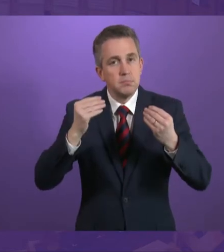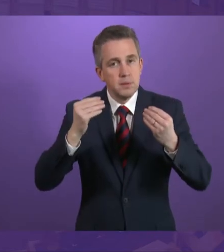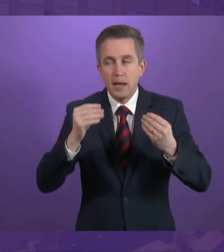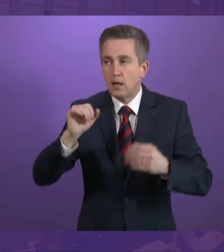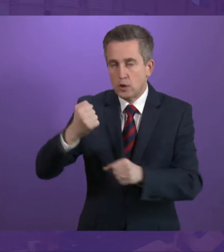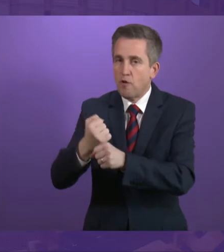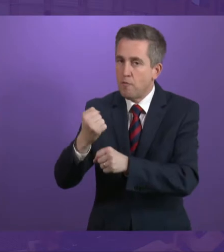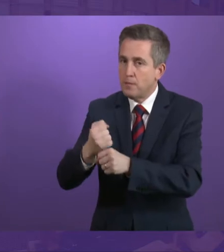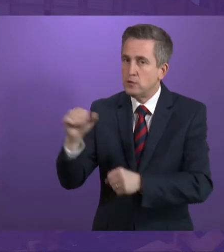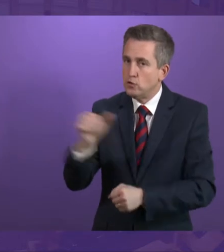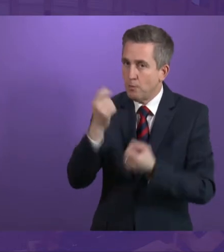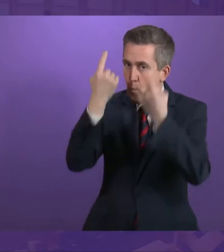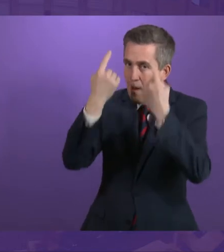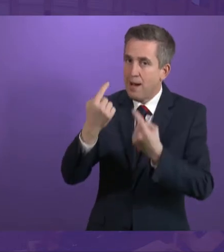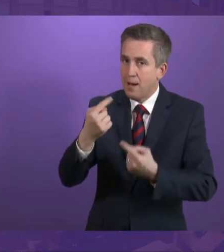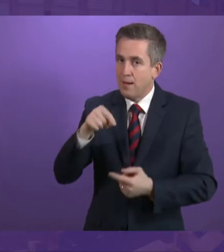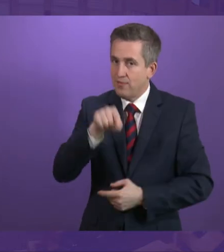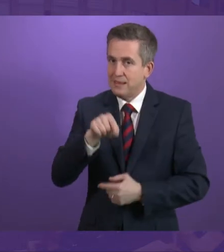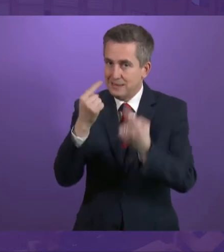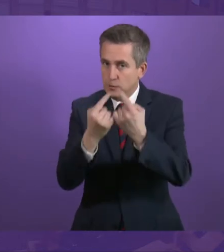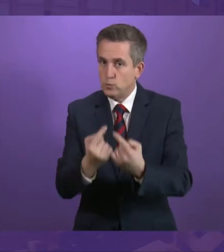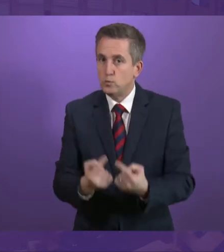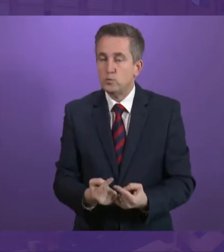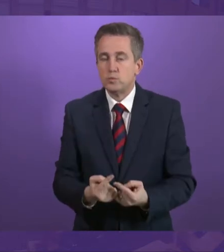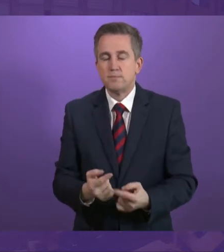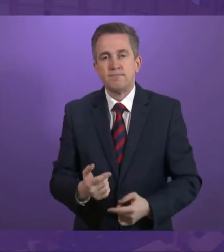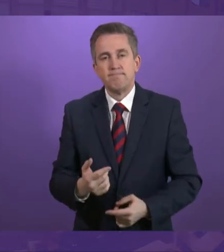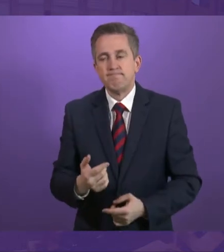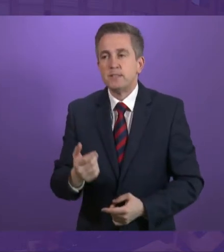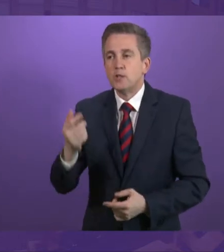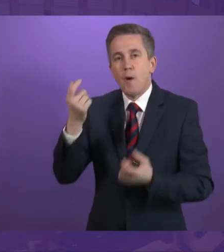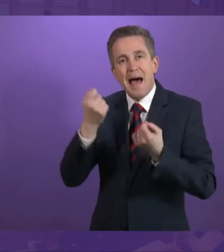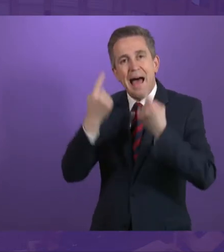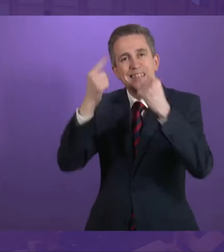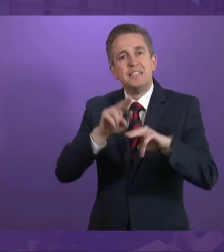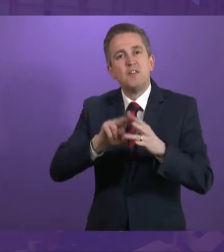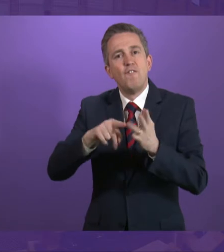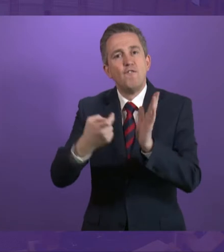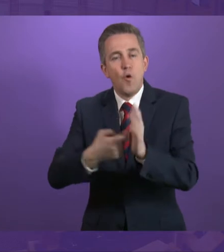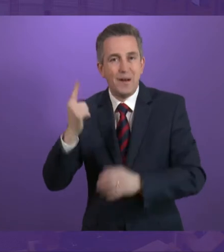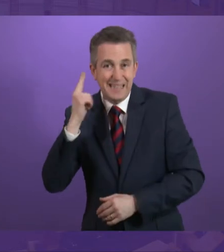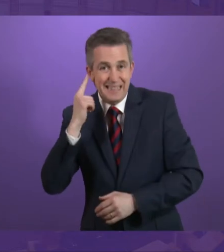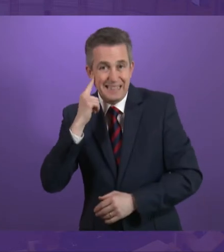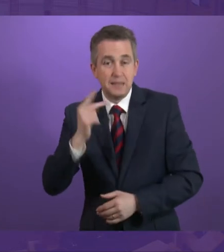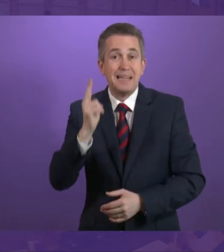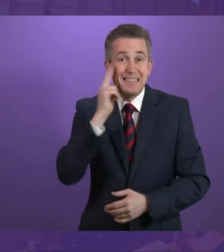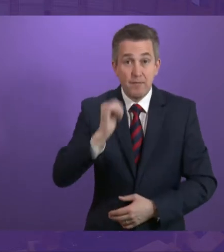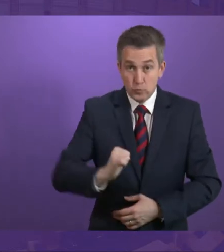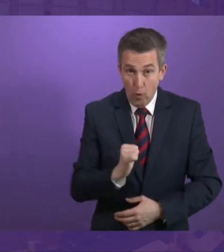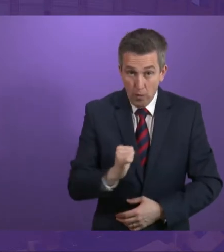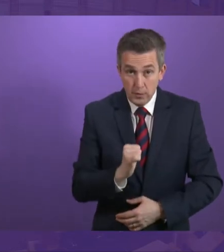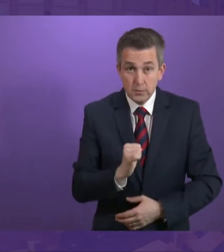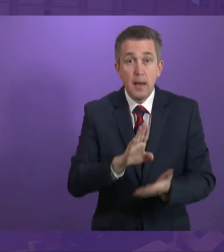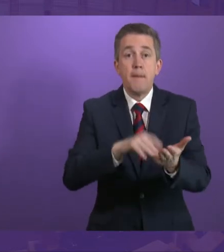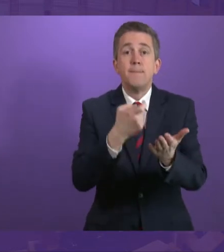government. But once again, the President of the I'd like to thank Ideas for Ears, Deaf Scotland and Mr Stewart, for